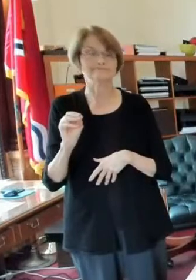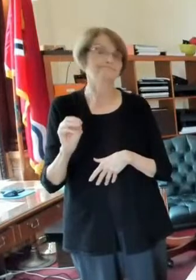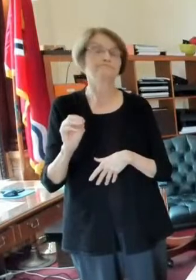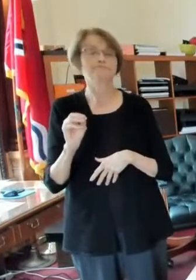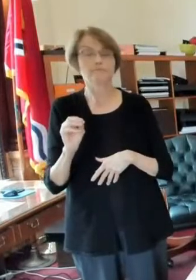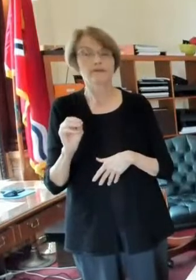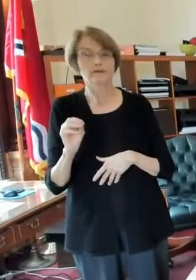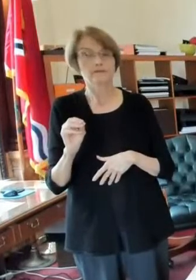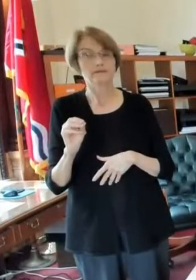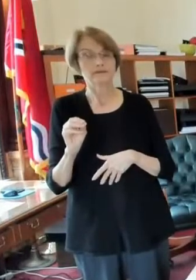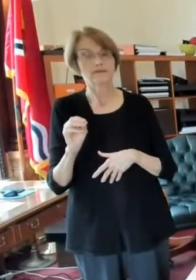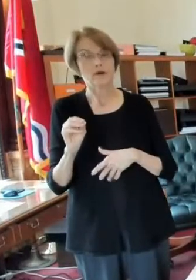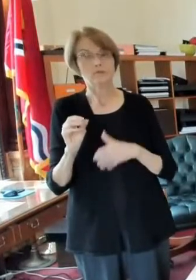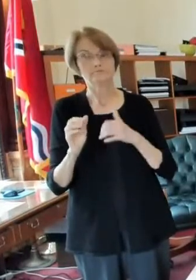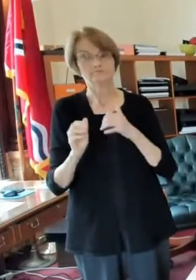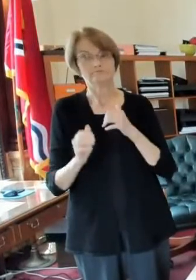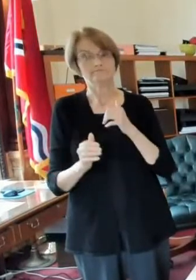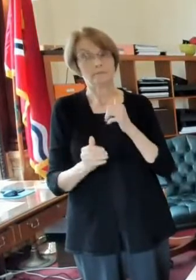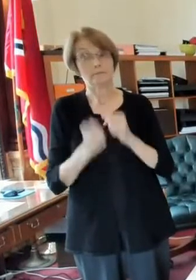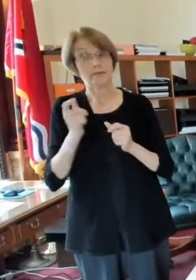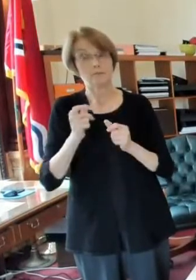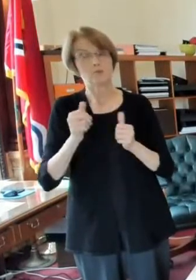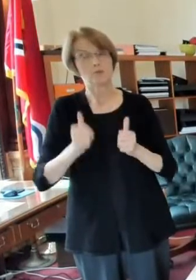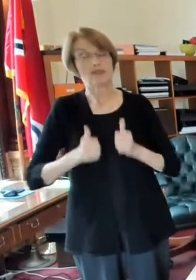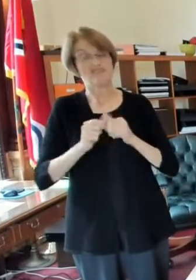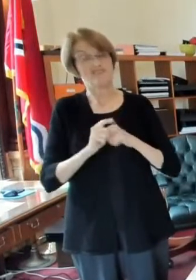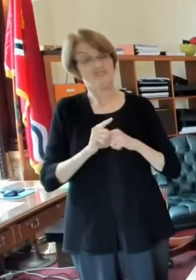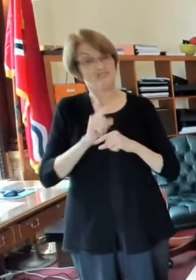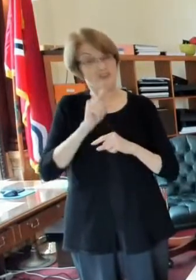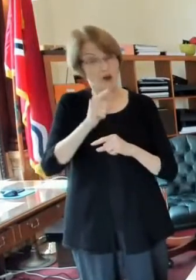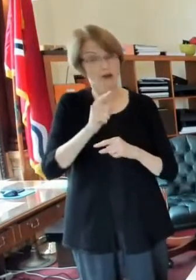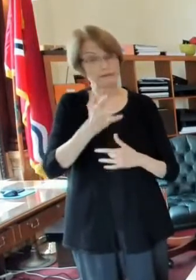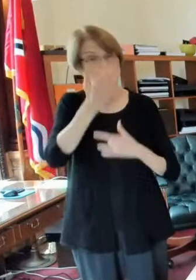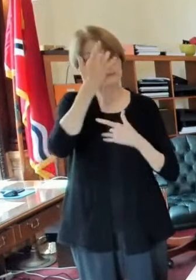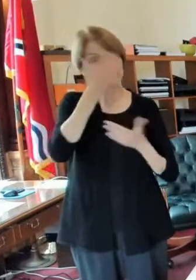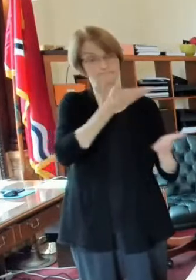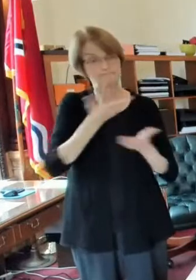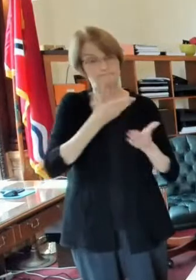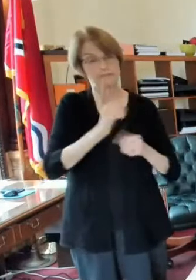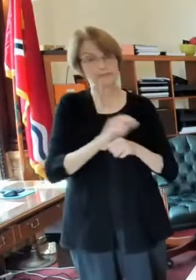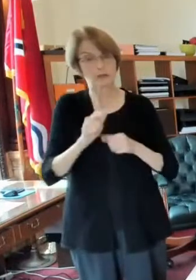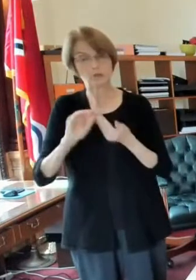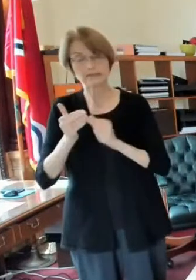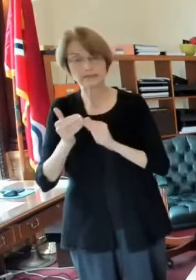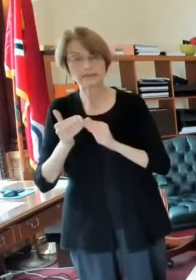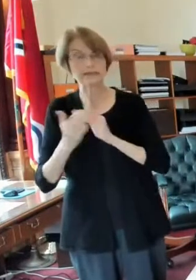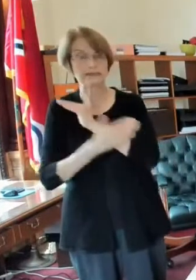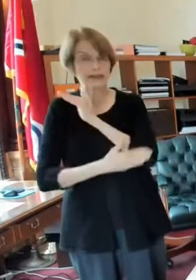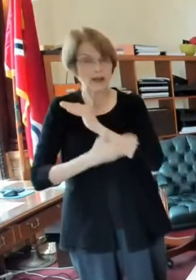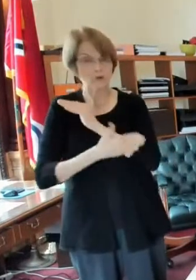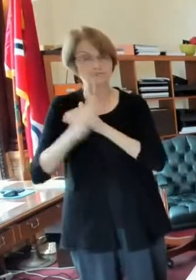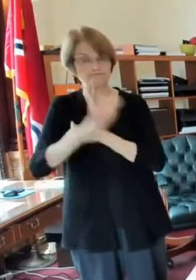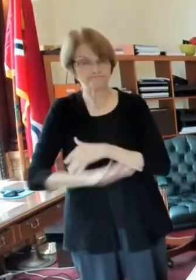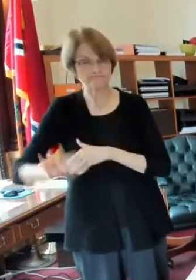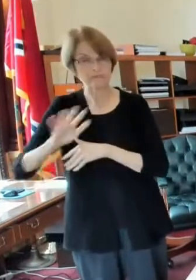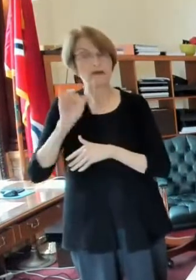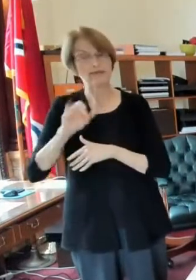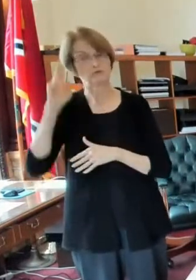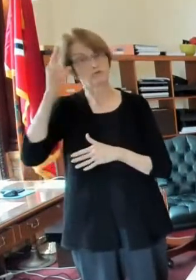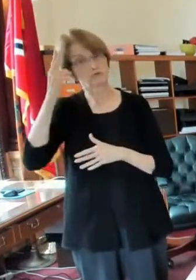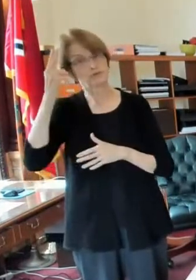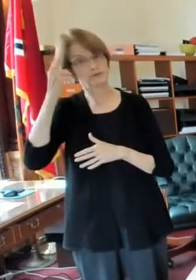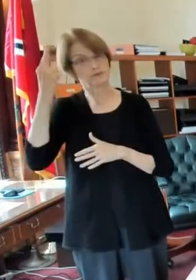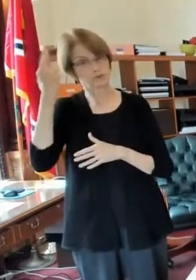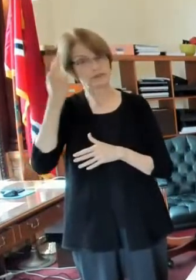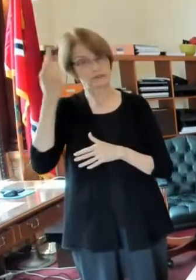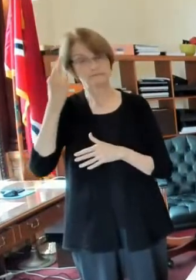hospitalizations are here uh in the saint louis city and county and you know greater region so that's driving the hospital numbers